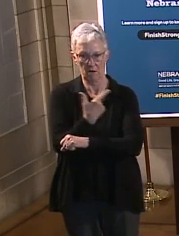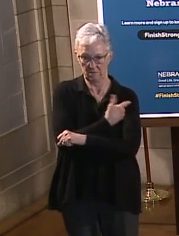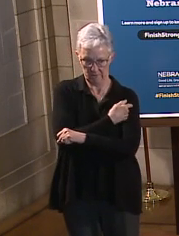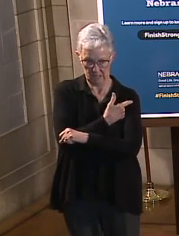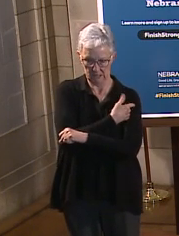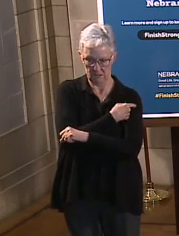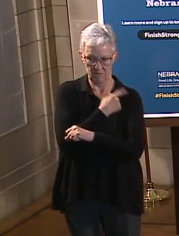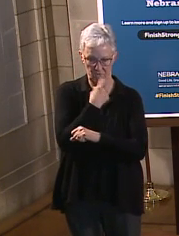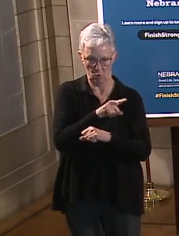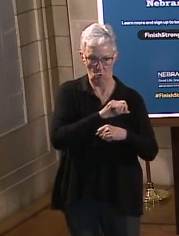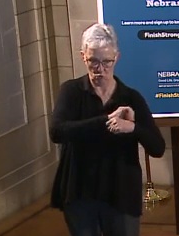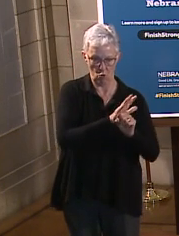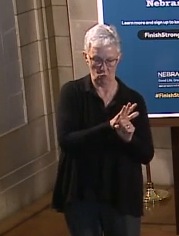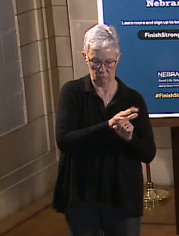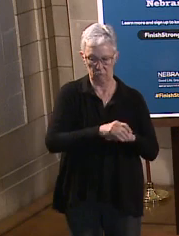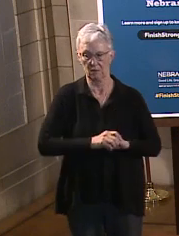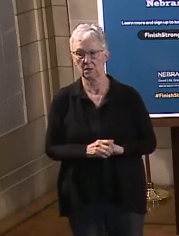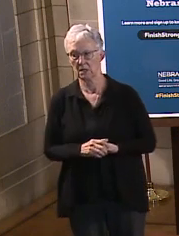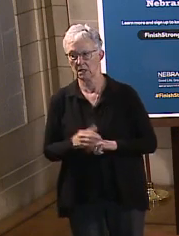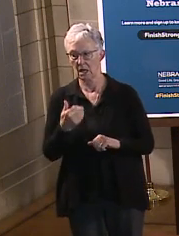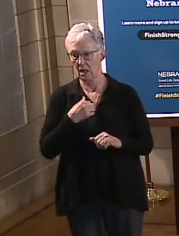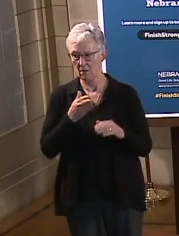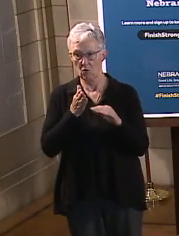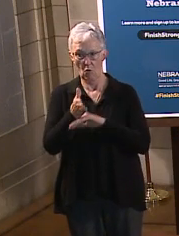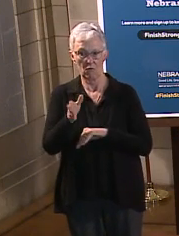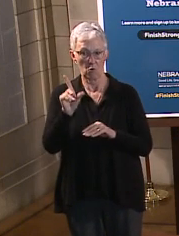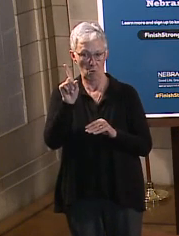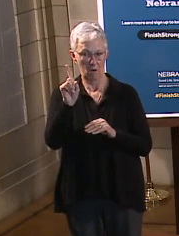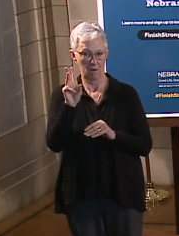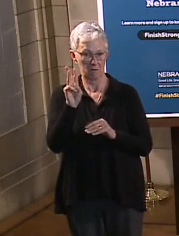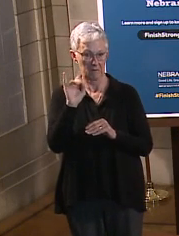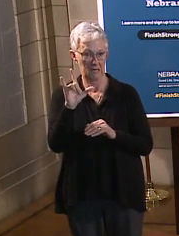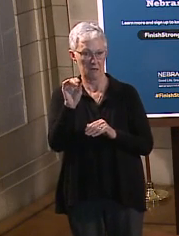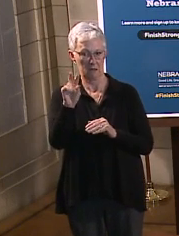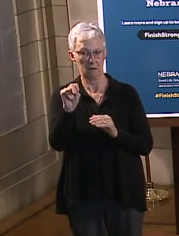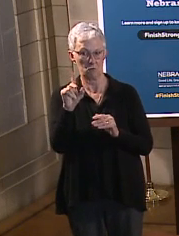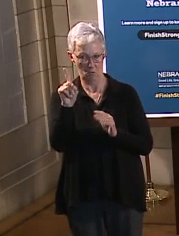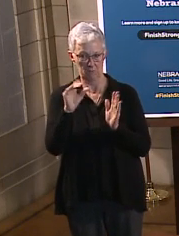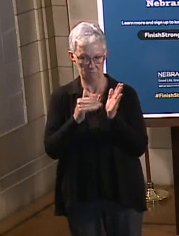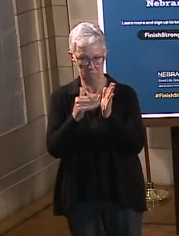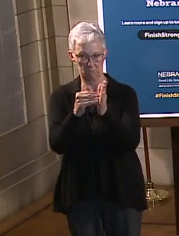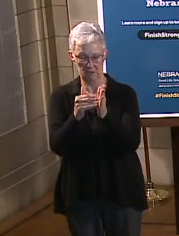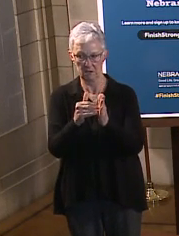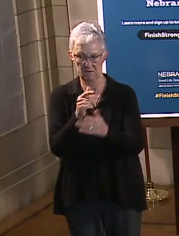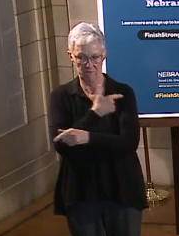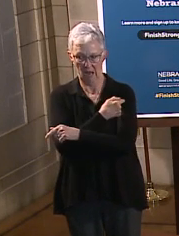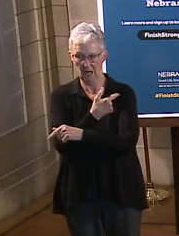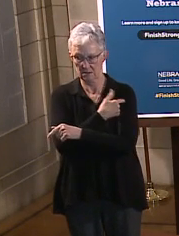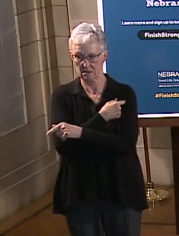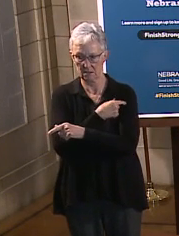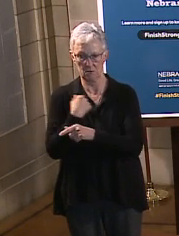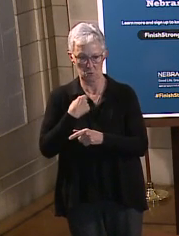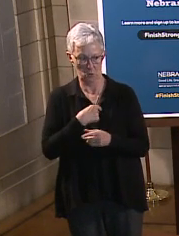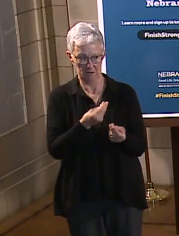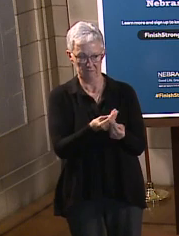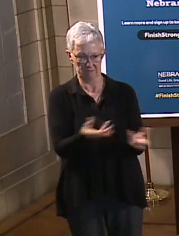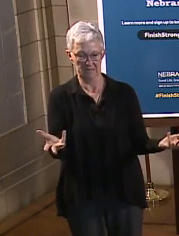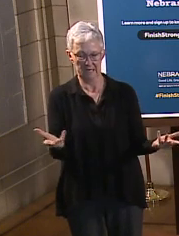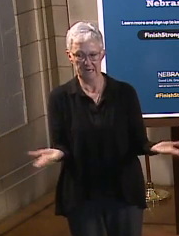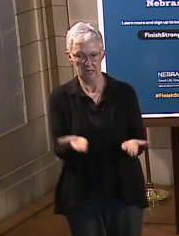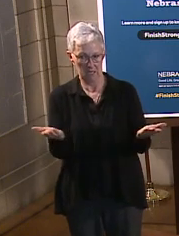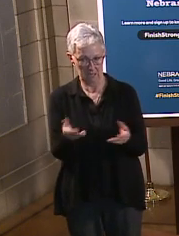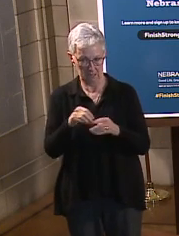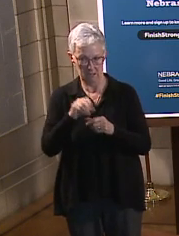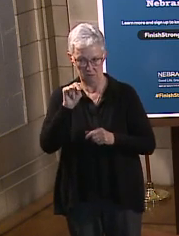and overall, there's been over a million vaccines that have been delivered since December when we started receiving